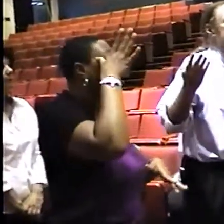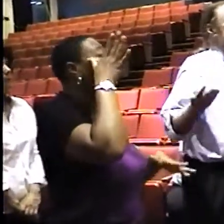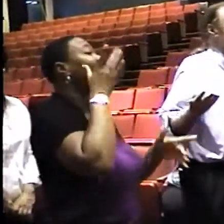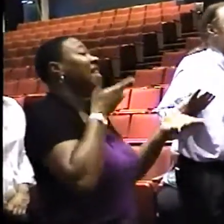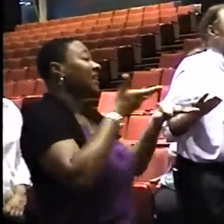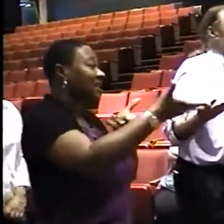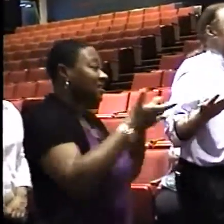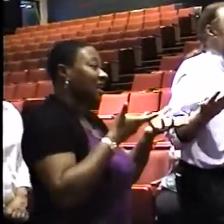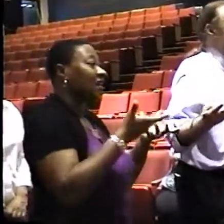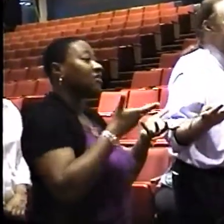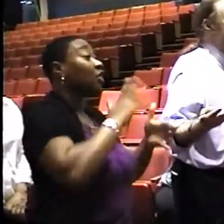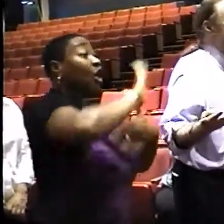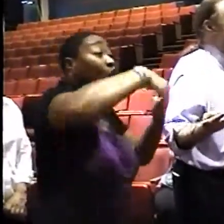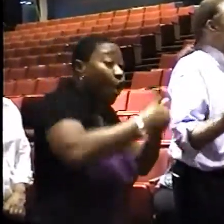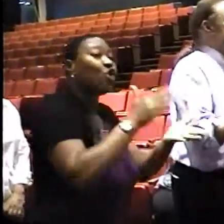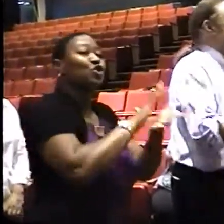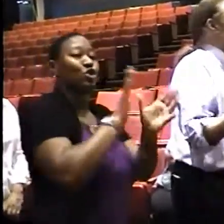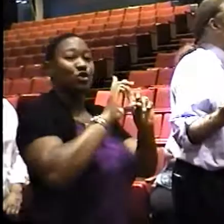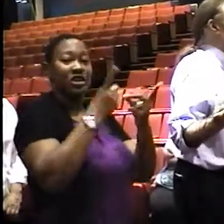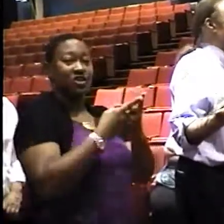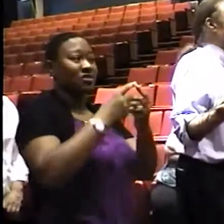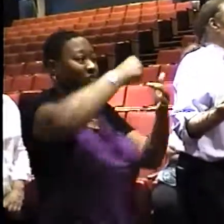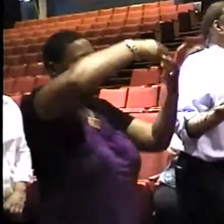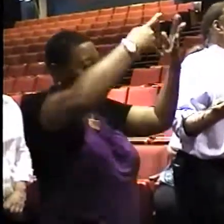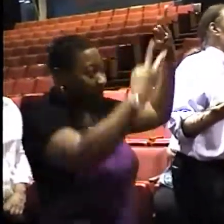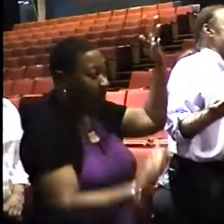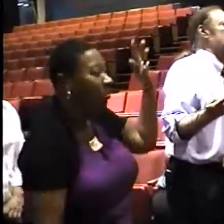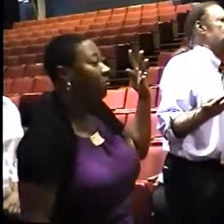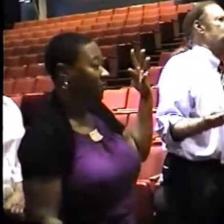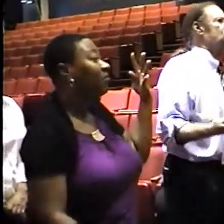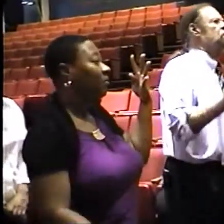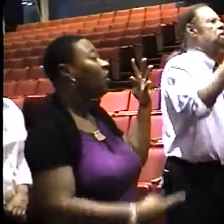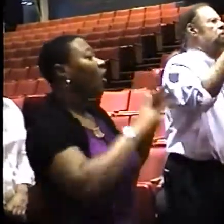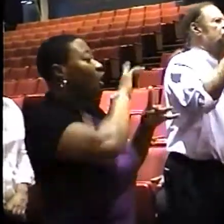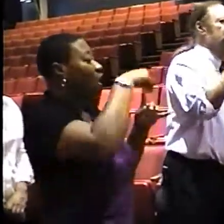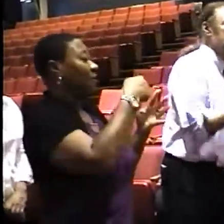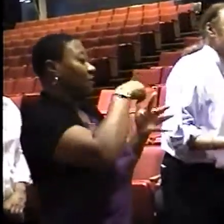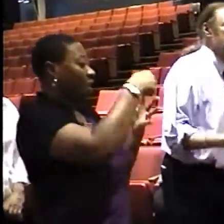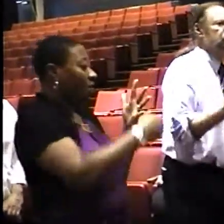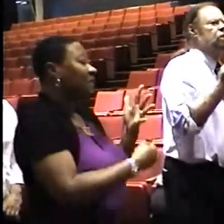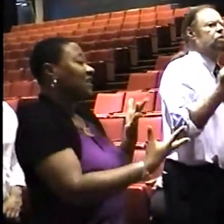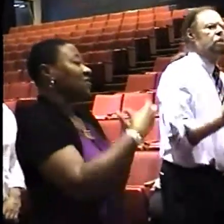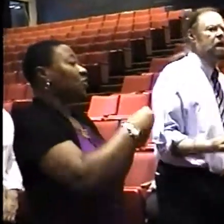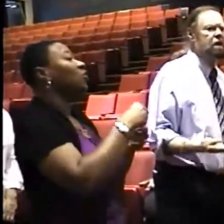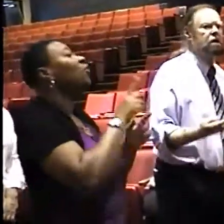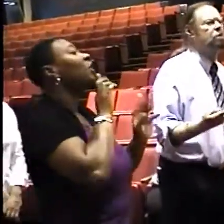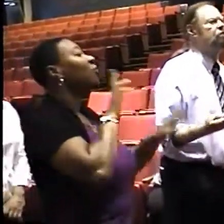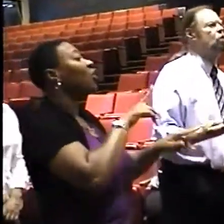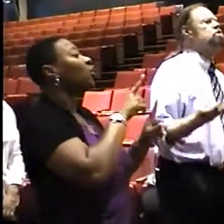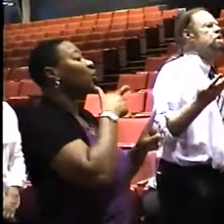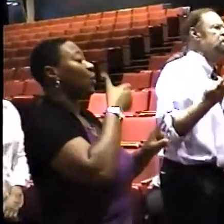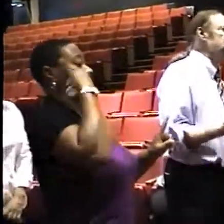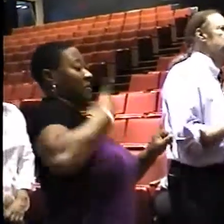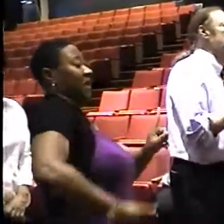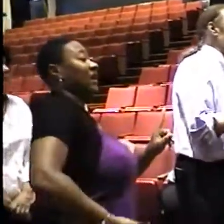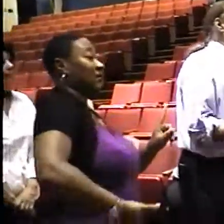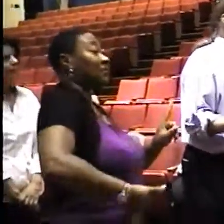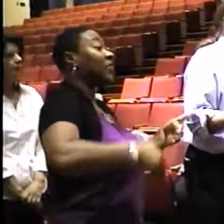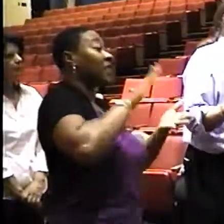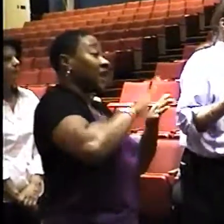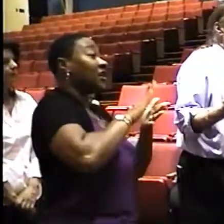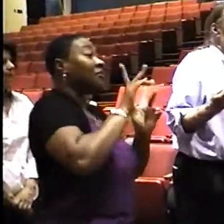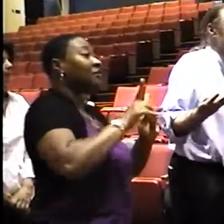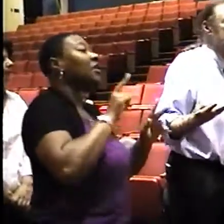other words, this is a school district, right? It's not a storm door factory. So, the, the, the, academic folks need to